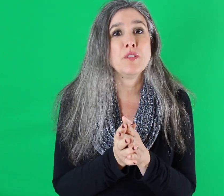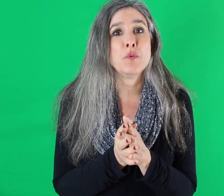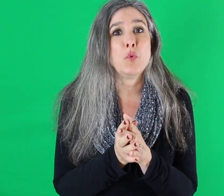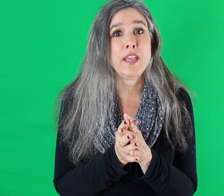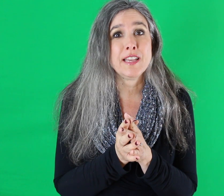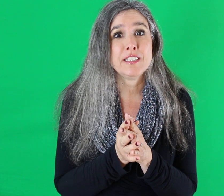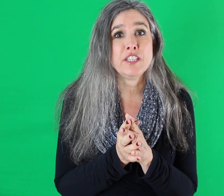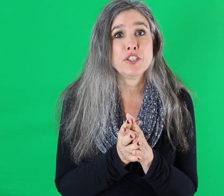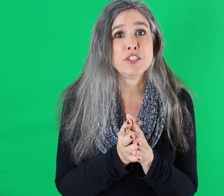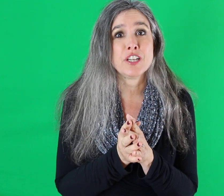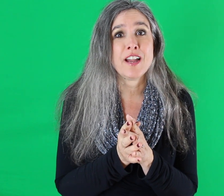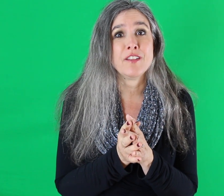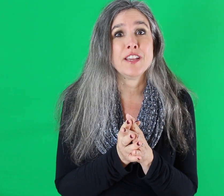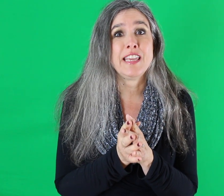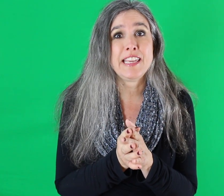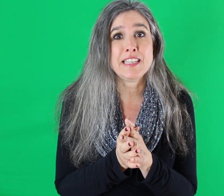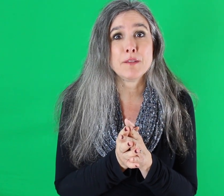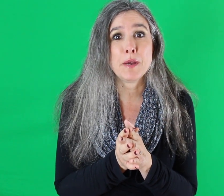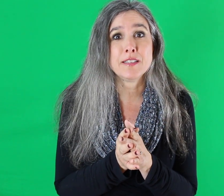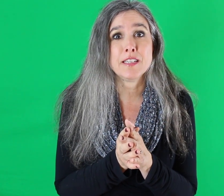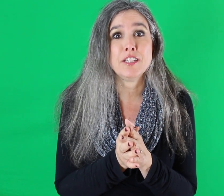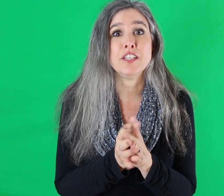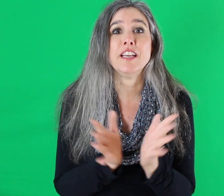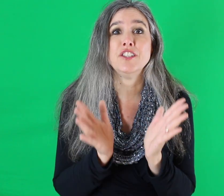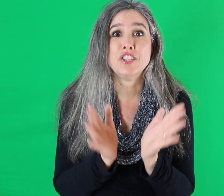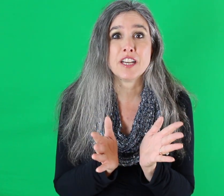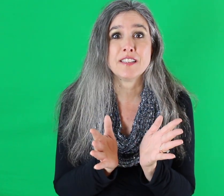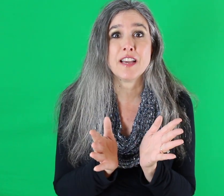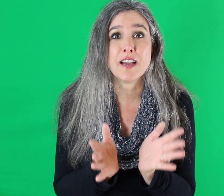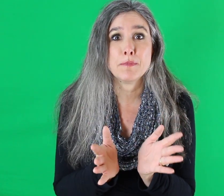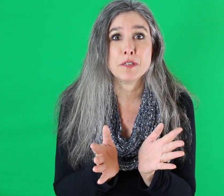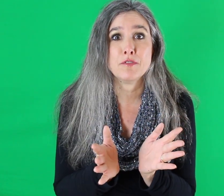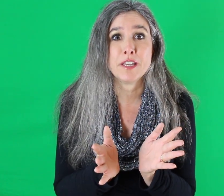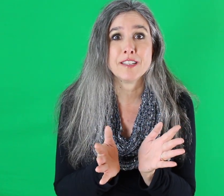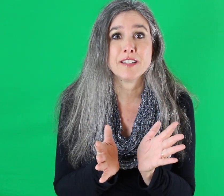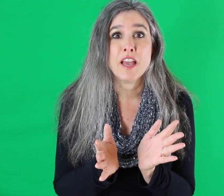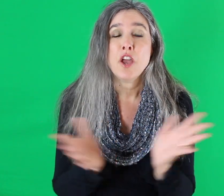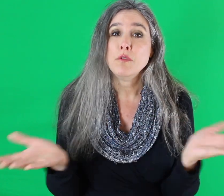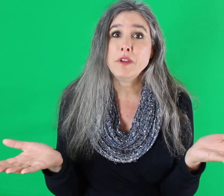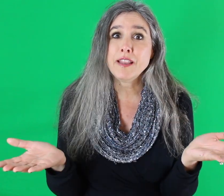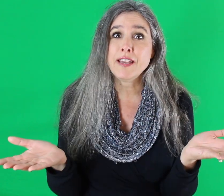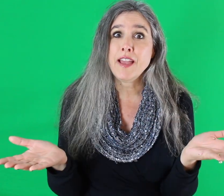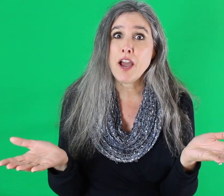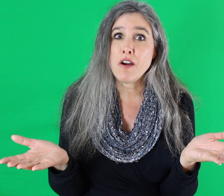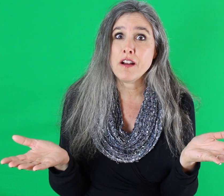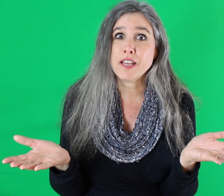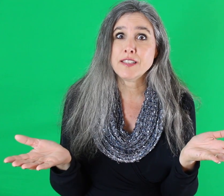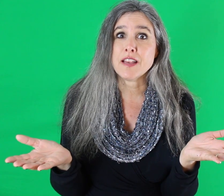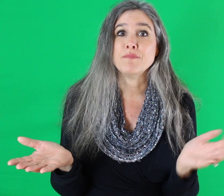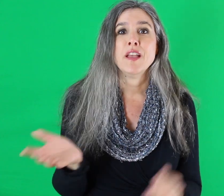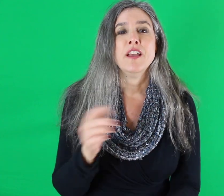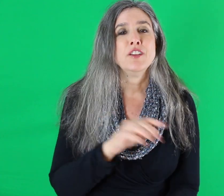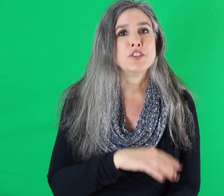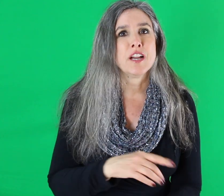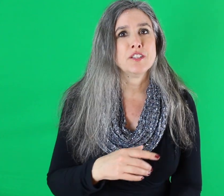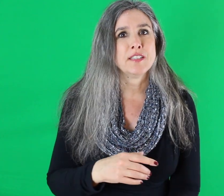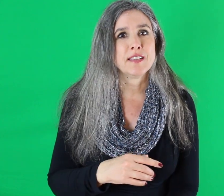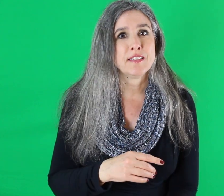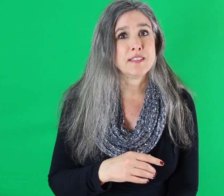that we can teach your child the keys of presentation in just a couple of weeks. Really, how hard is it? Your child just has to